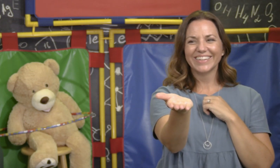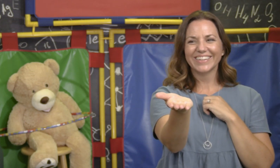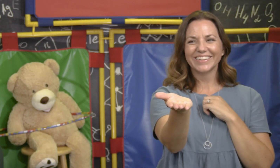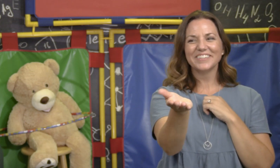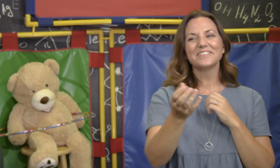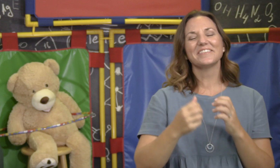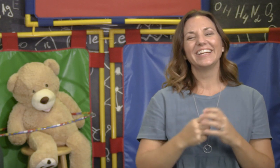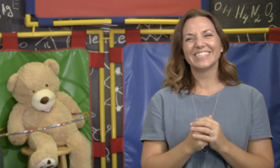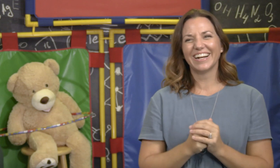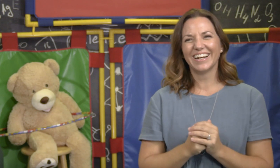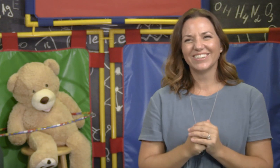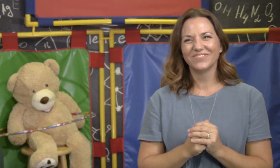Great job!